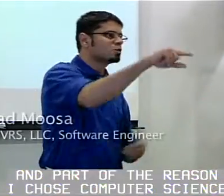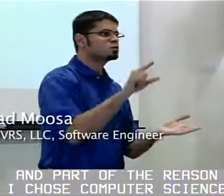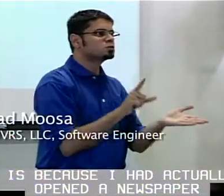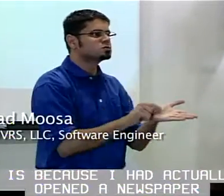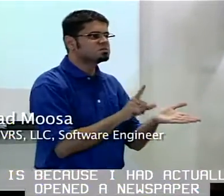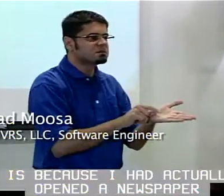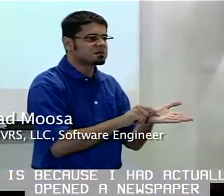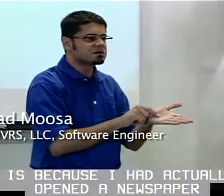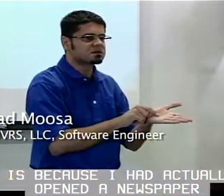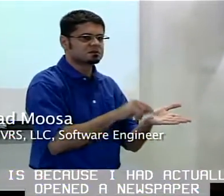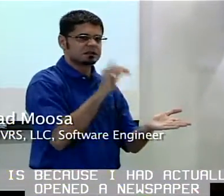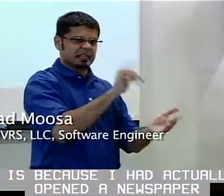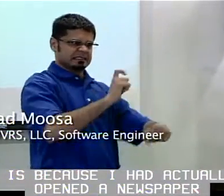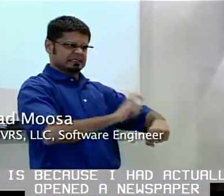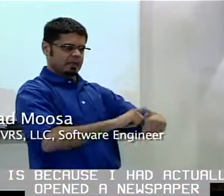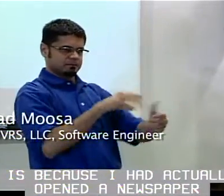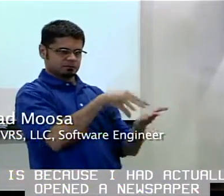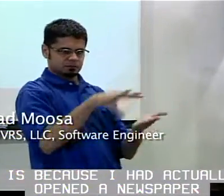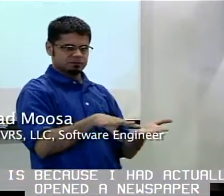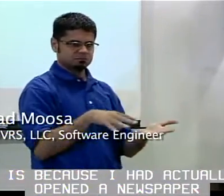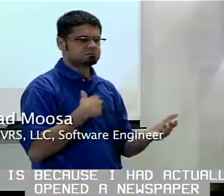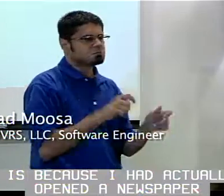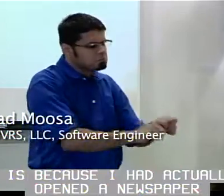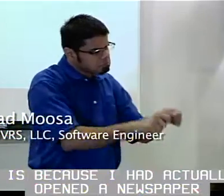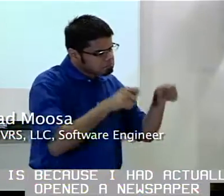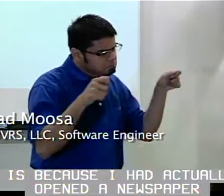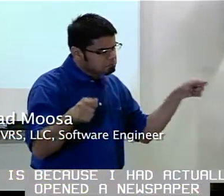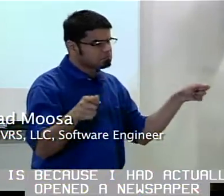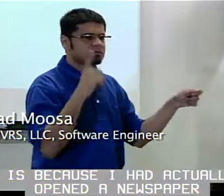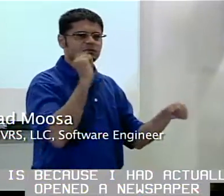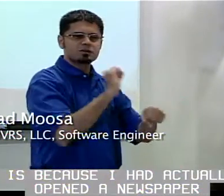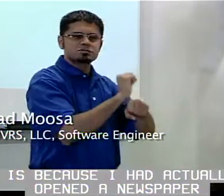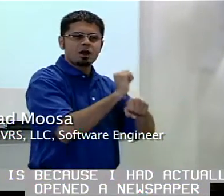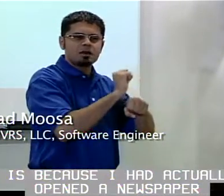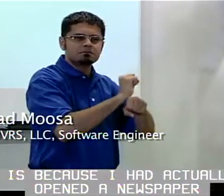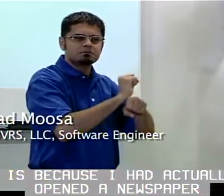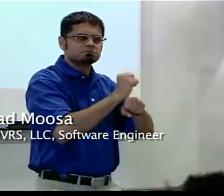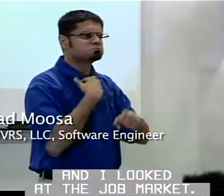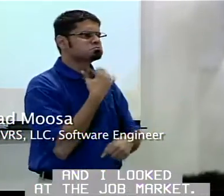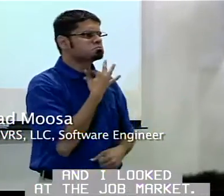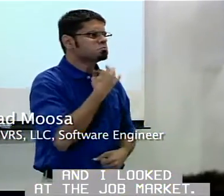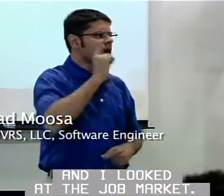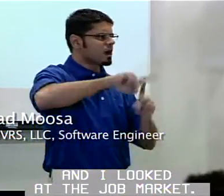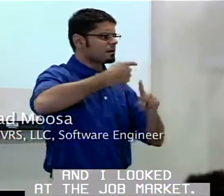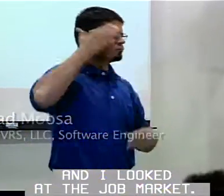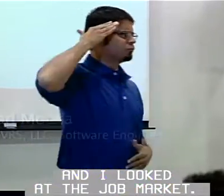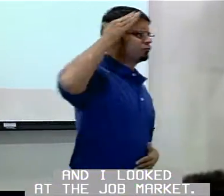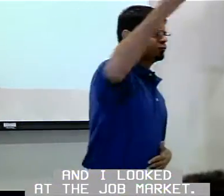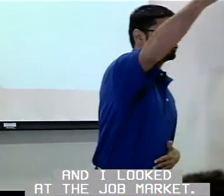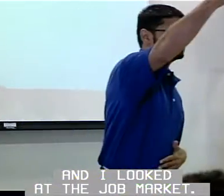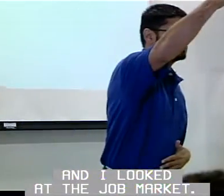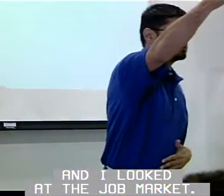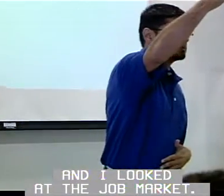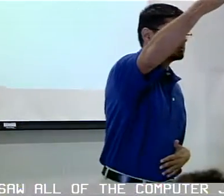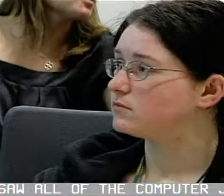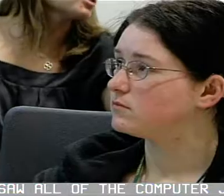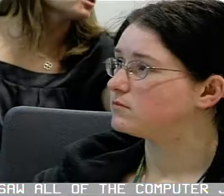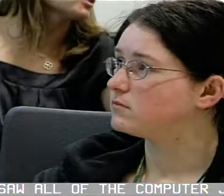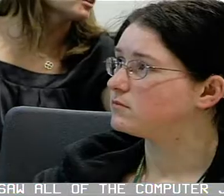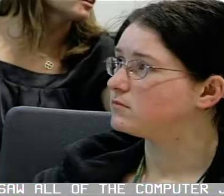is because I had actually opened a newspaper and I looked at the job market. I saw all